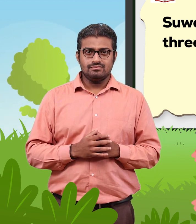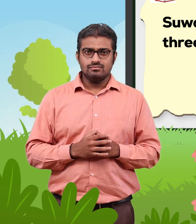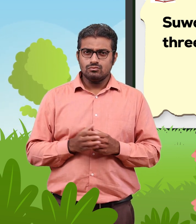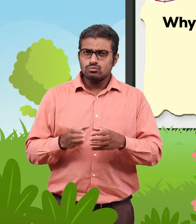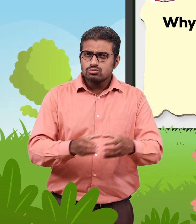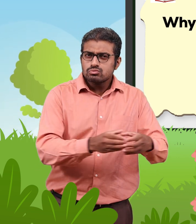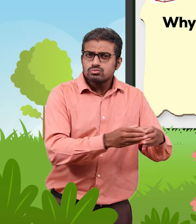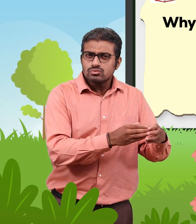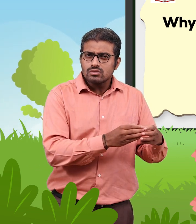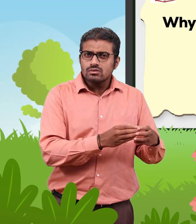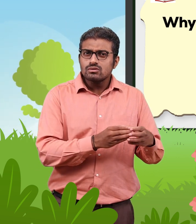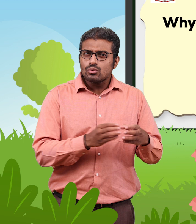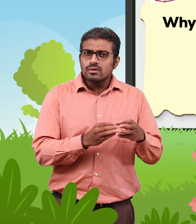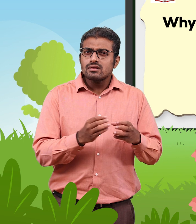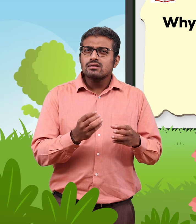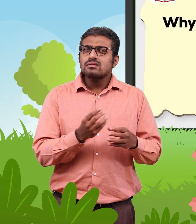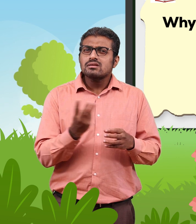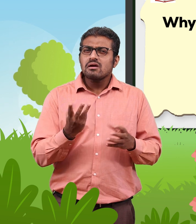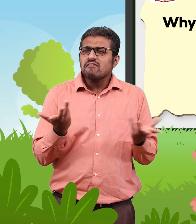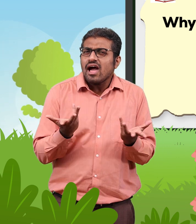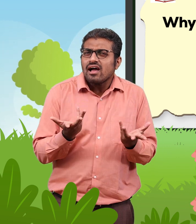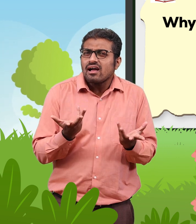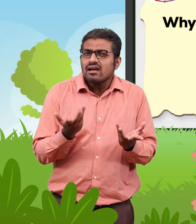Why did Suwali make such groups?